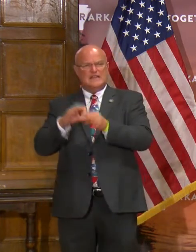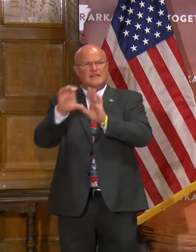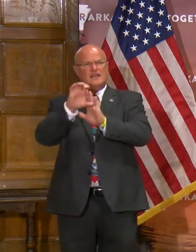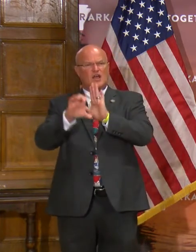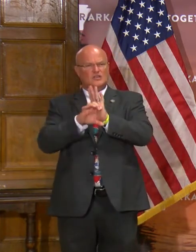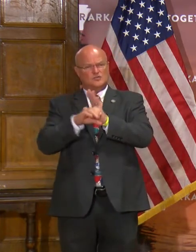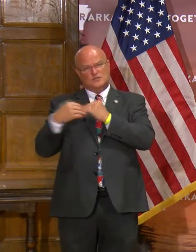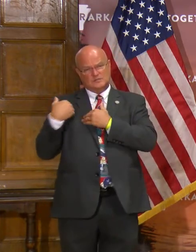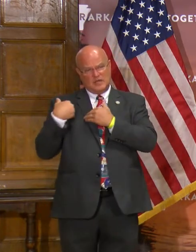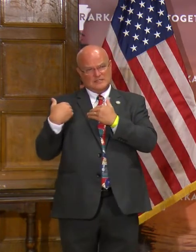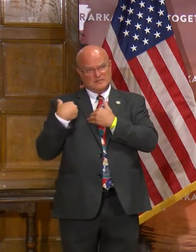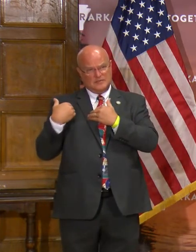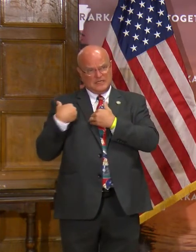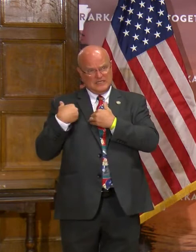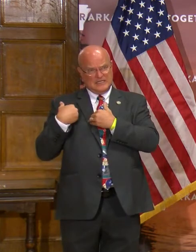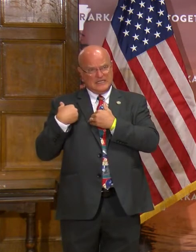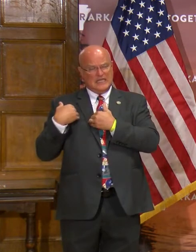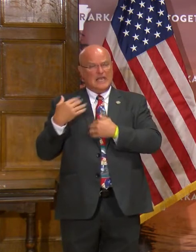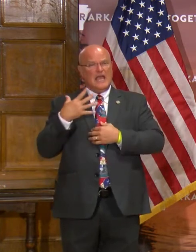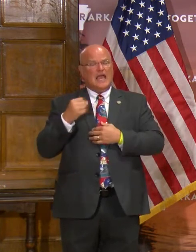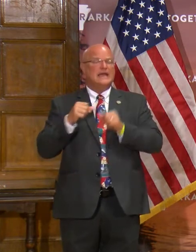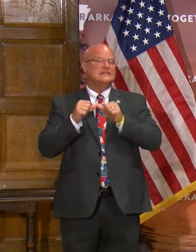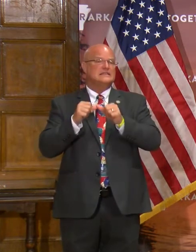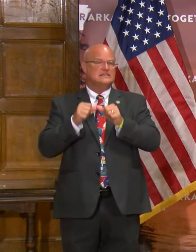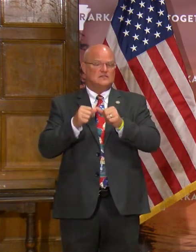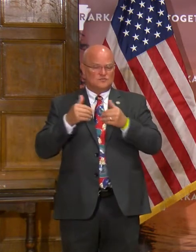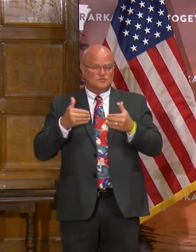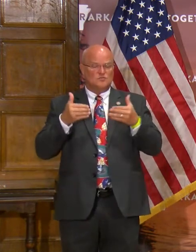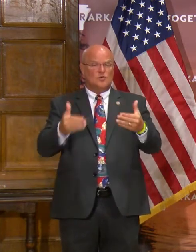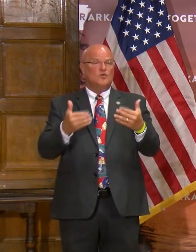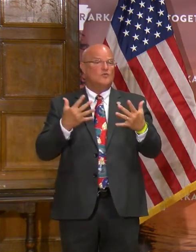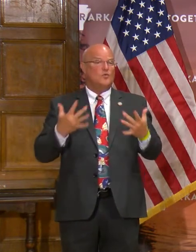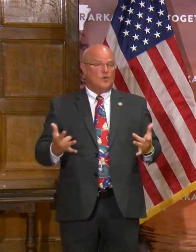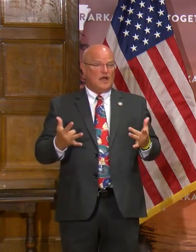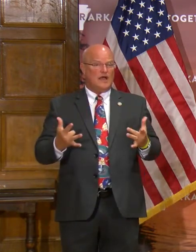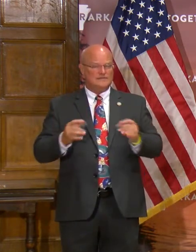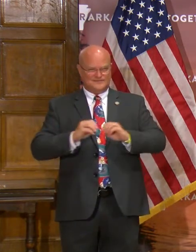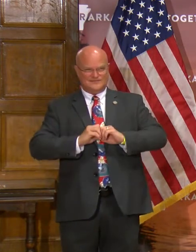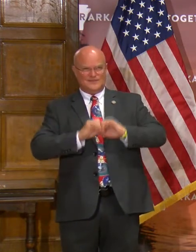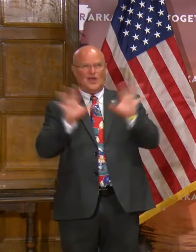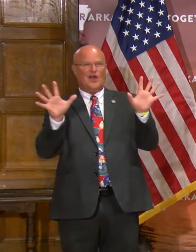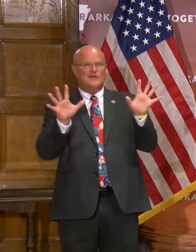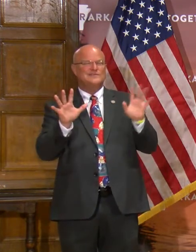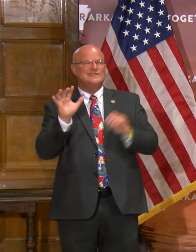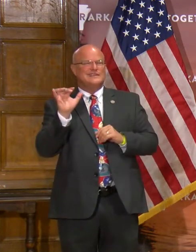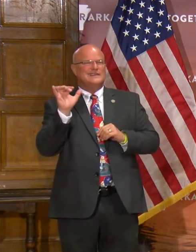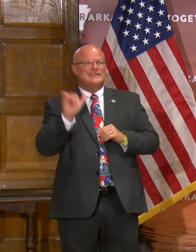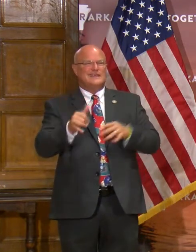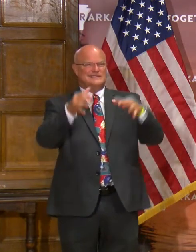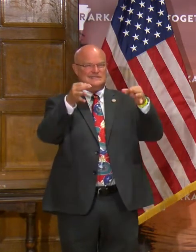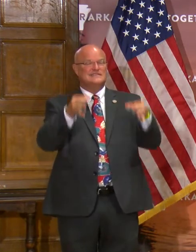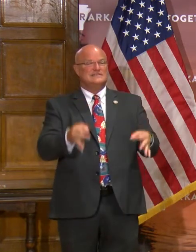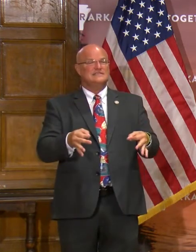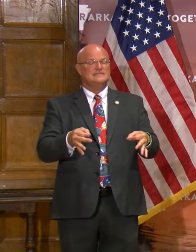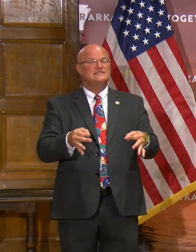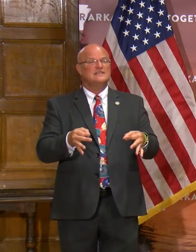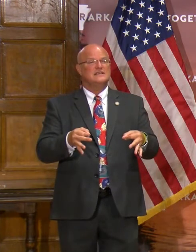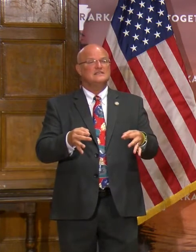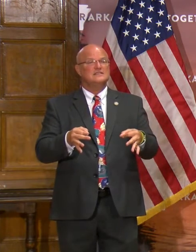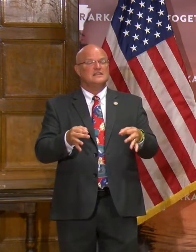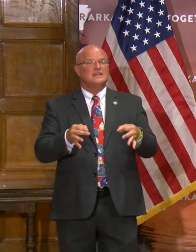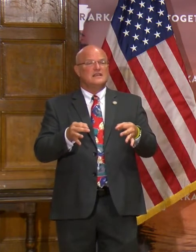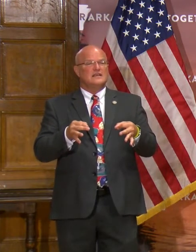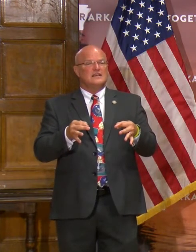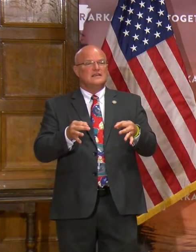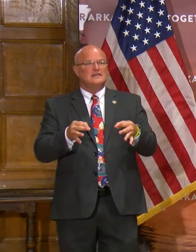constitutional responsibility and continuing to move, because obviously that's a decision that's